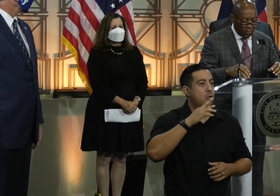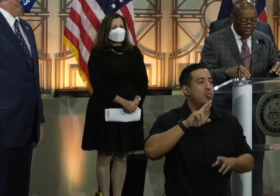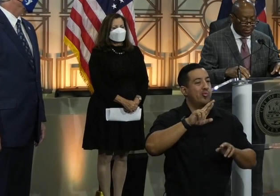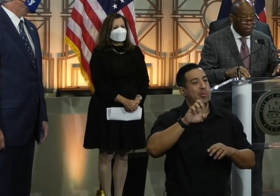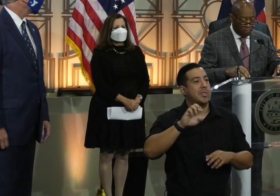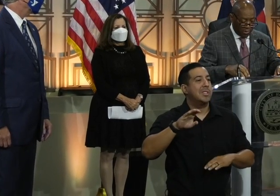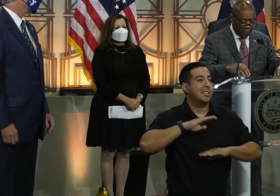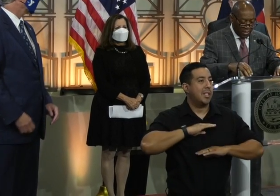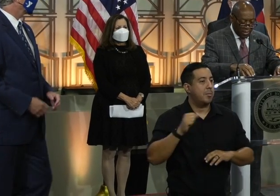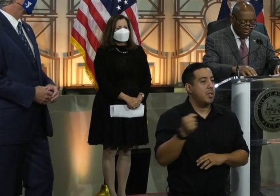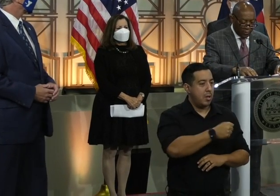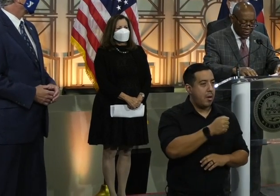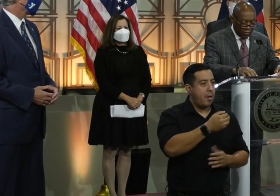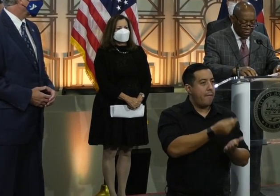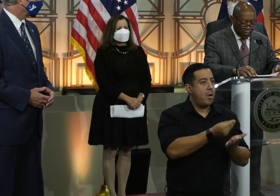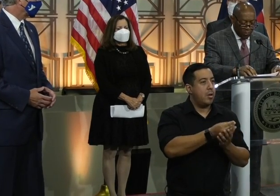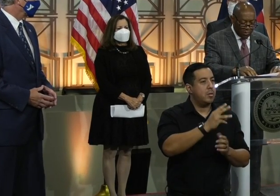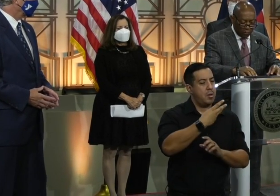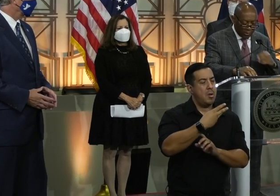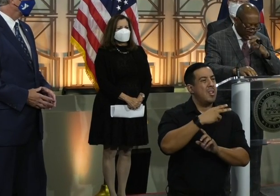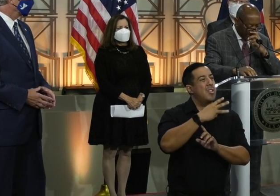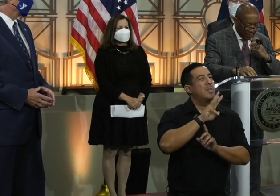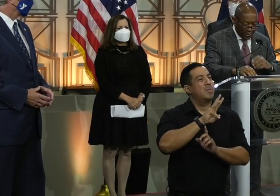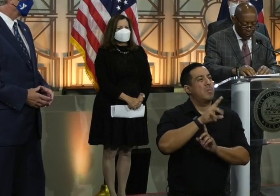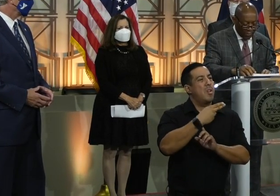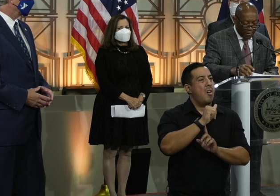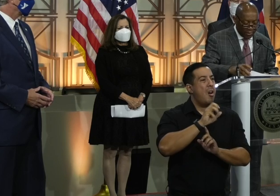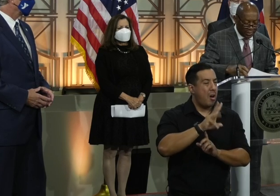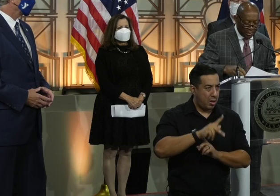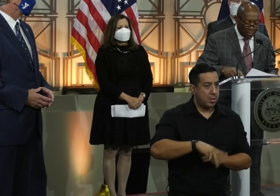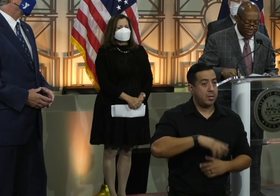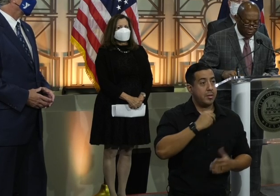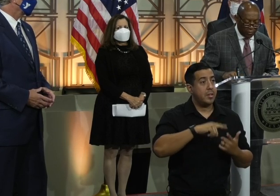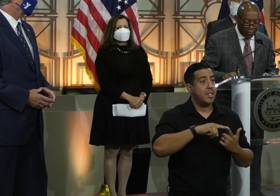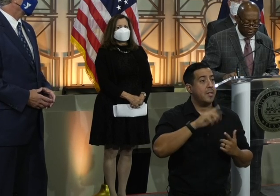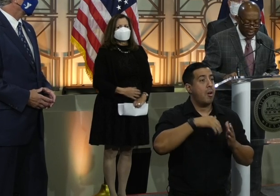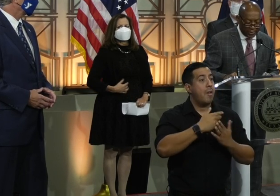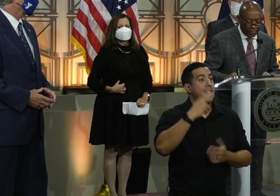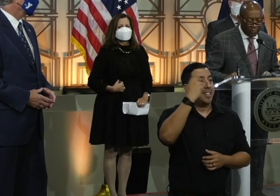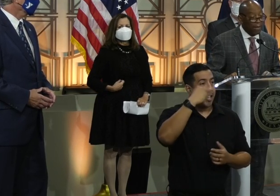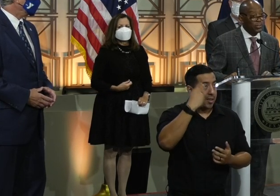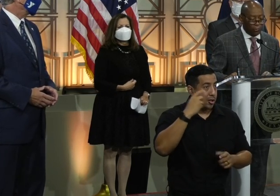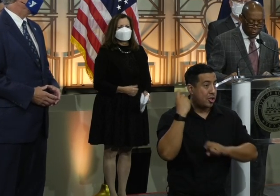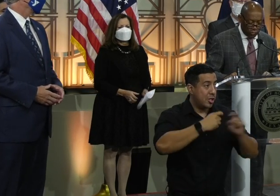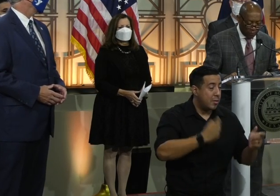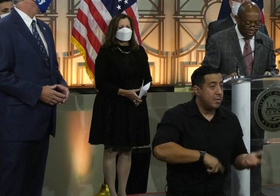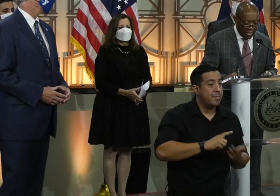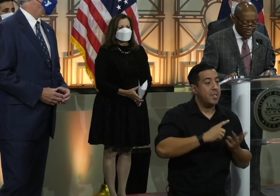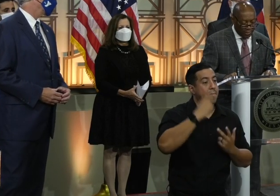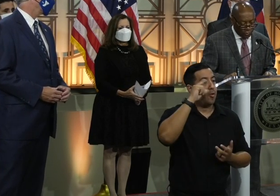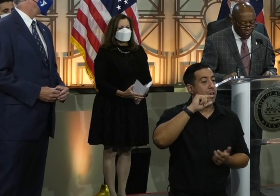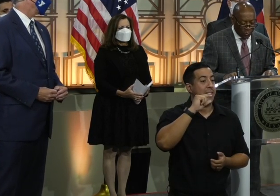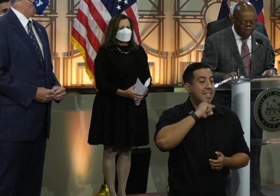also known as HARP. Cynthia Colbert, President and CEO of Catholic Charities of the Archdiocese of Galveston, Houston.